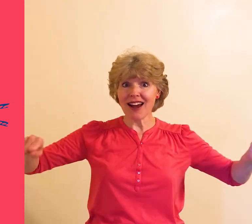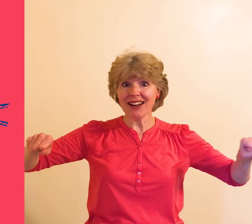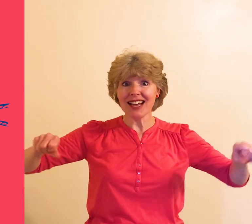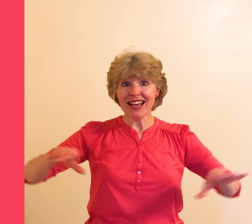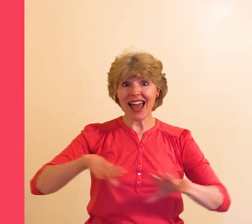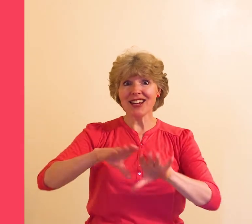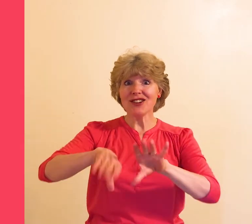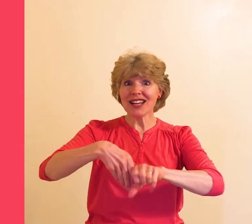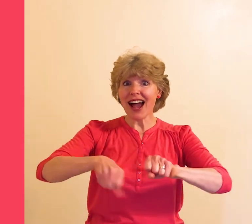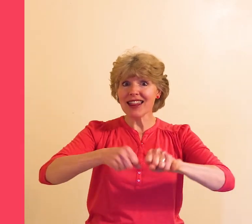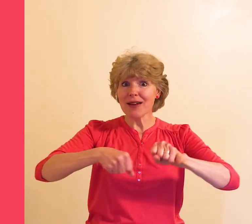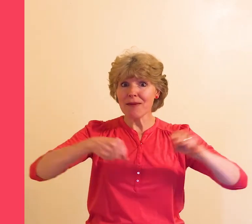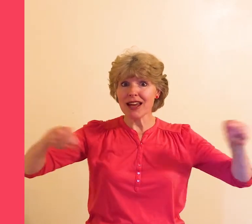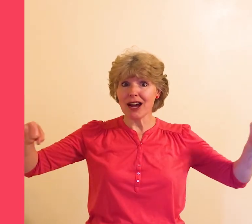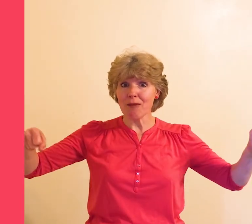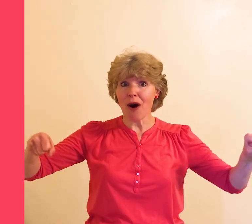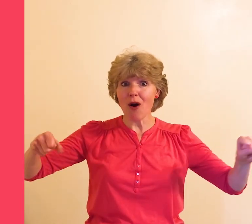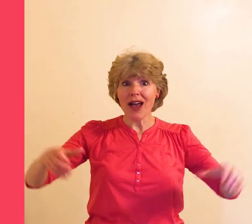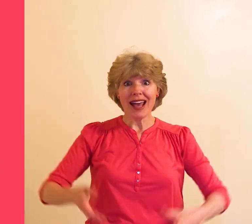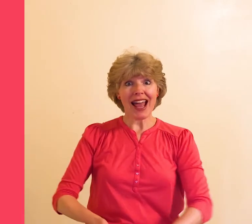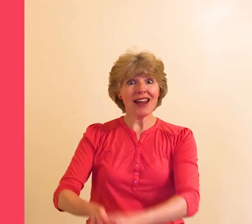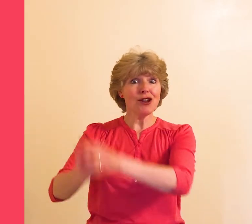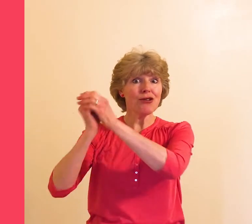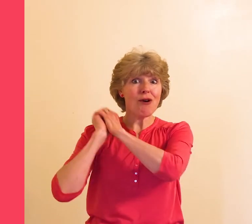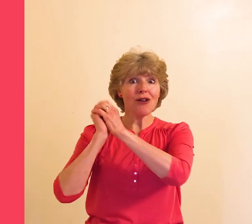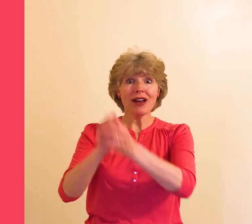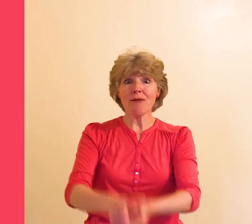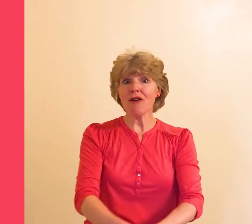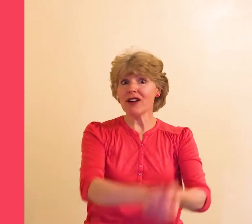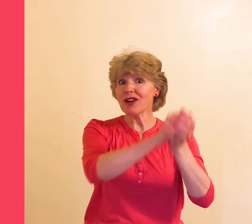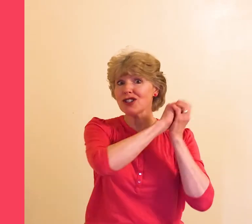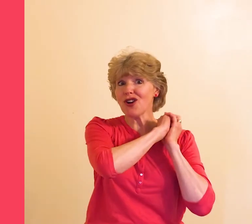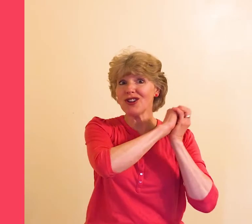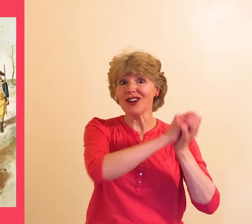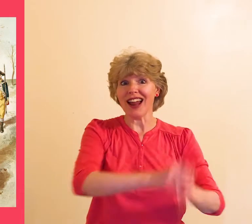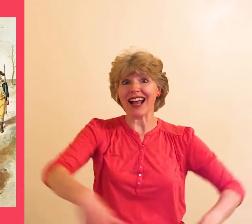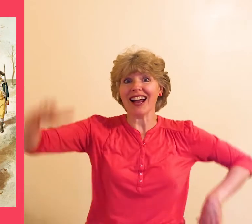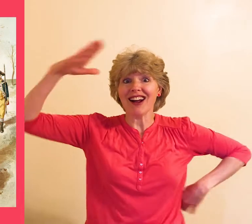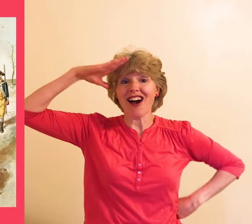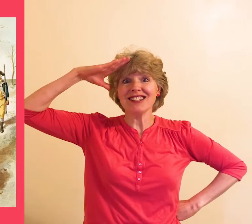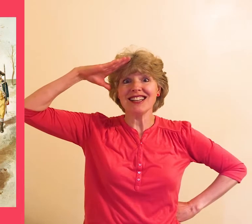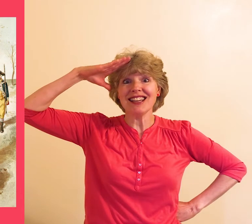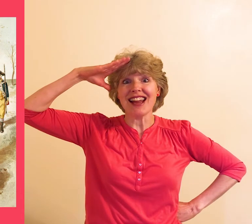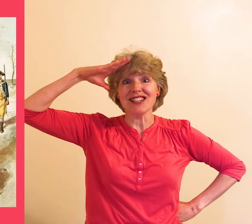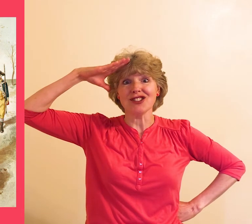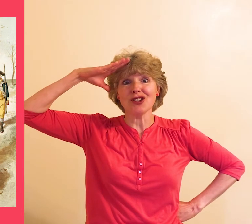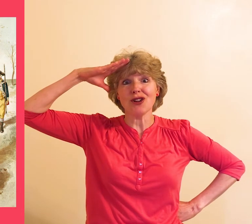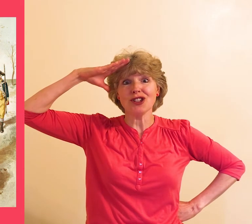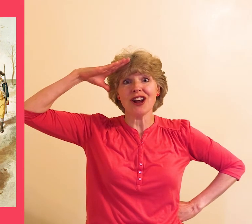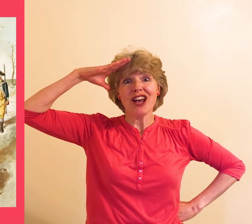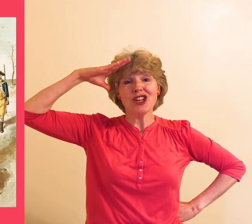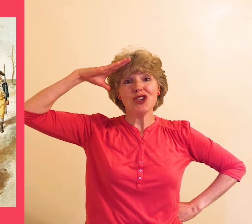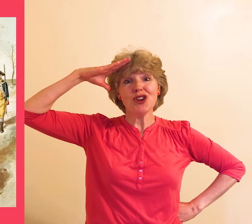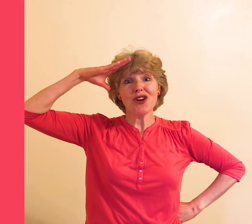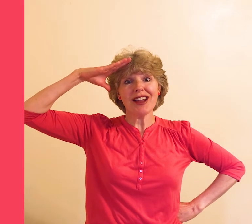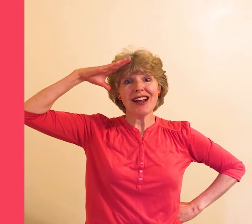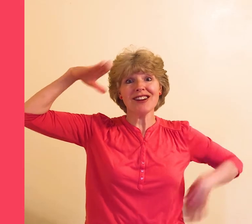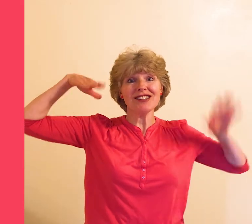knot can you tie them in a bow can you throw them over your shoulder like a continental soldier do your ears